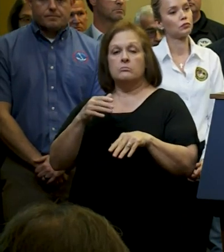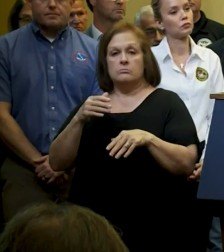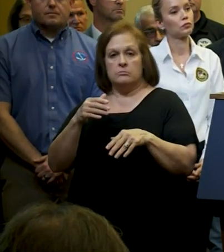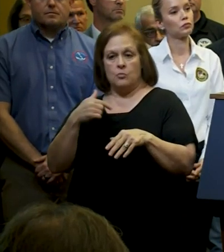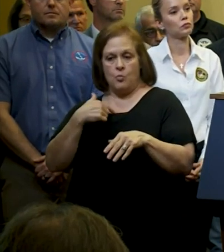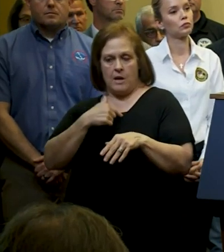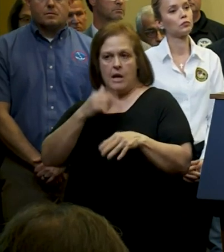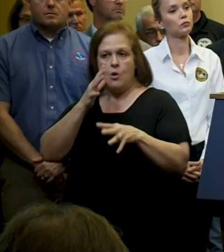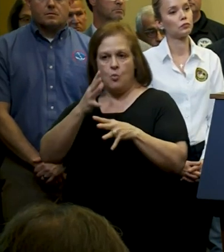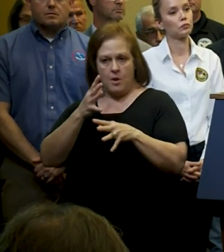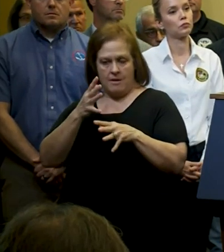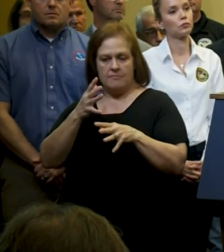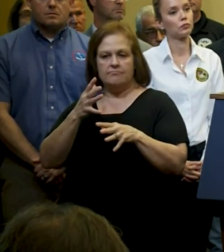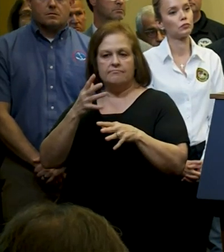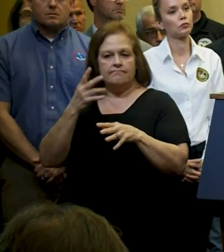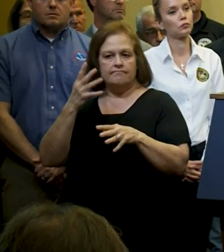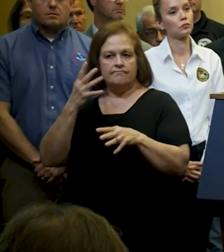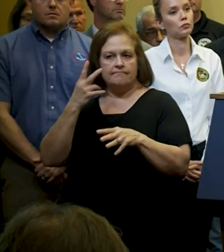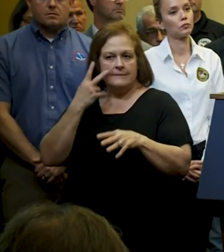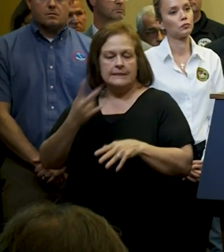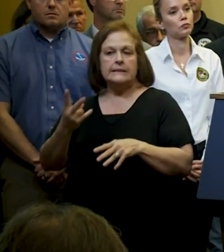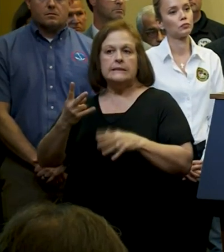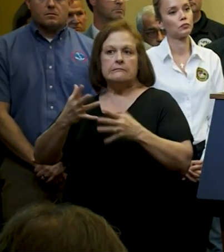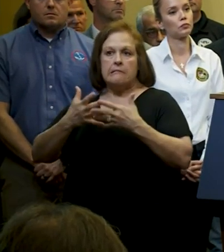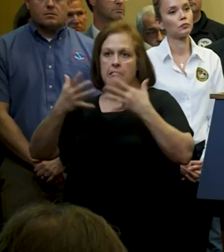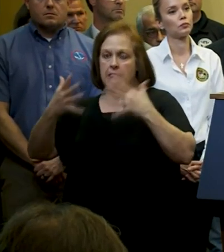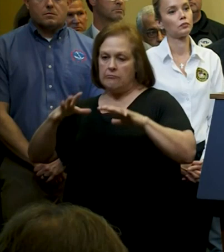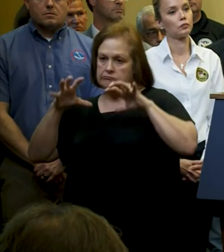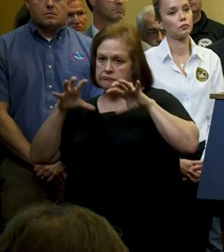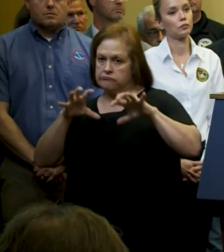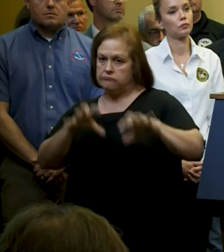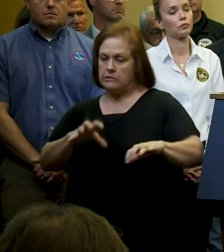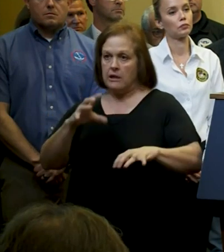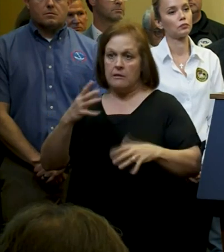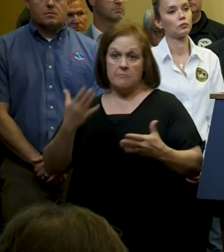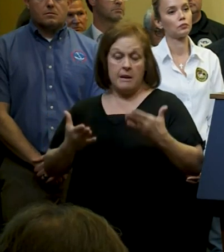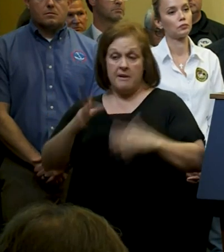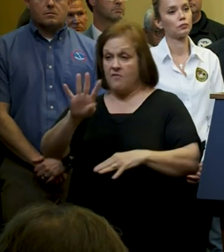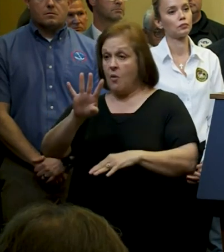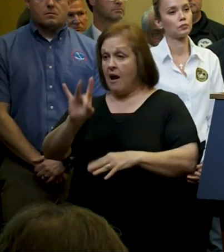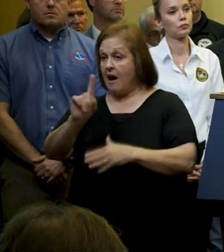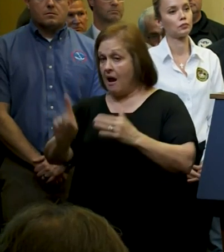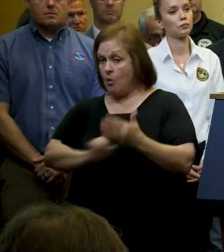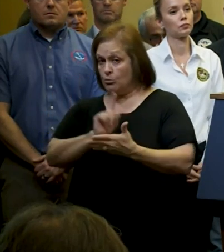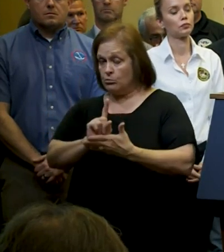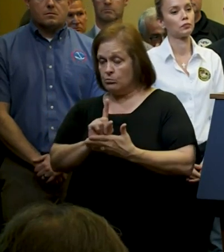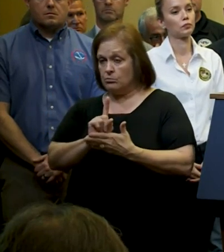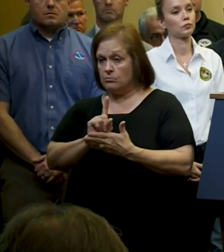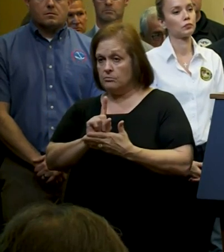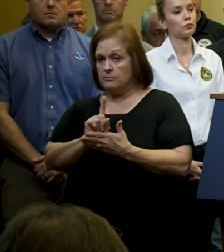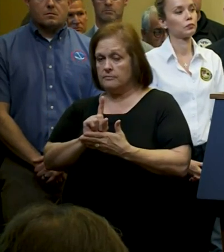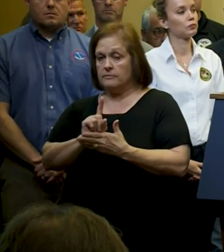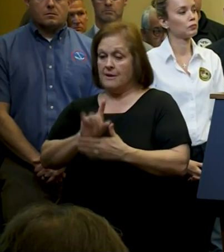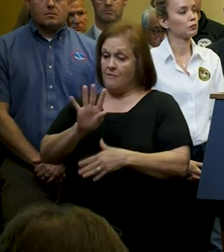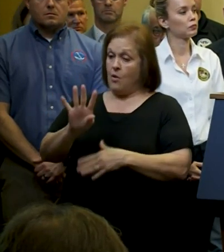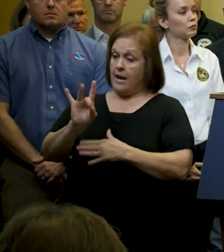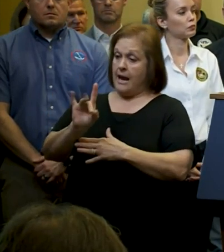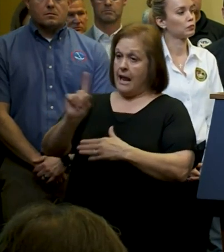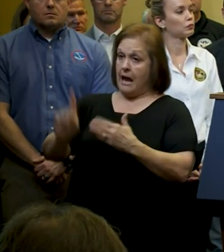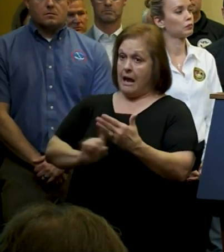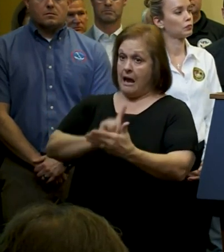heavy rainfall for up to 48 hours it could be. 48